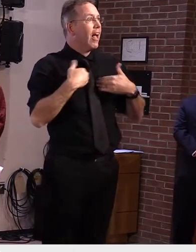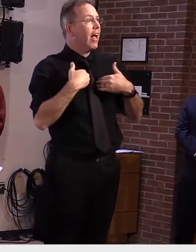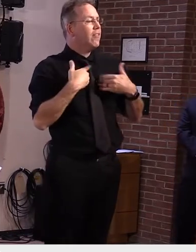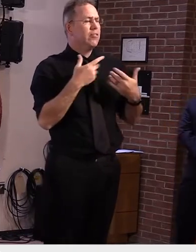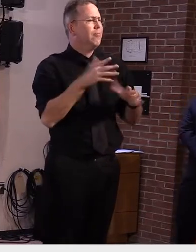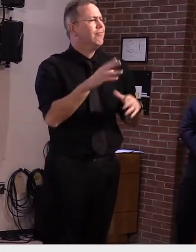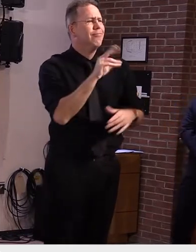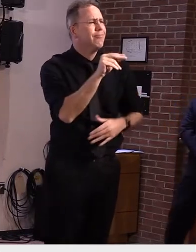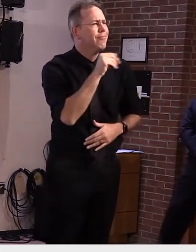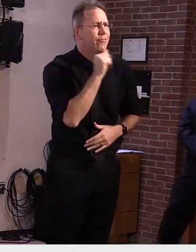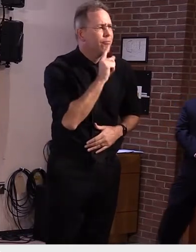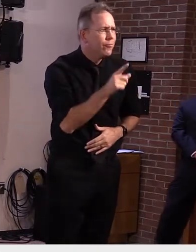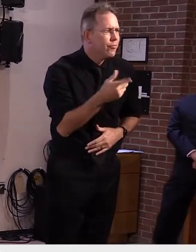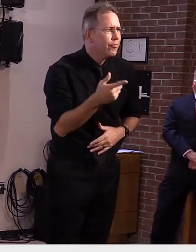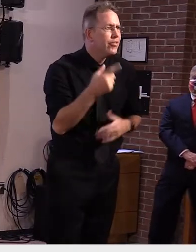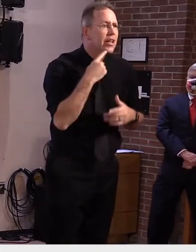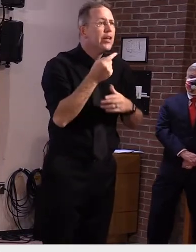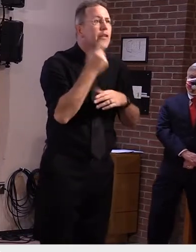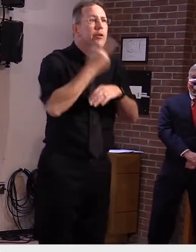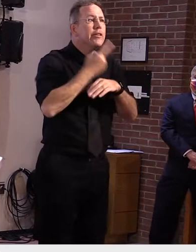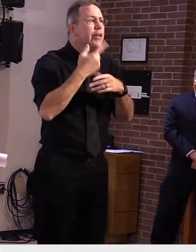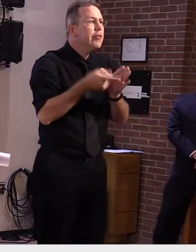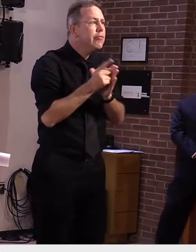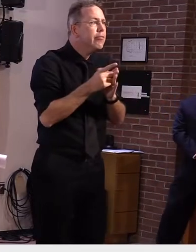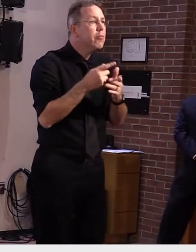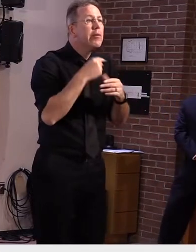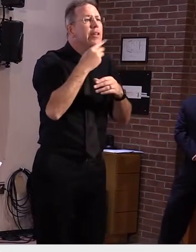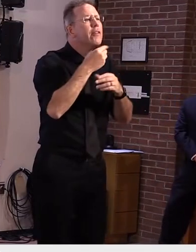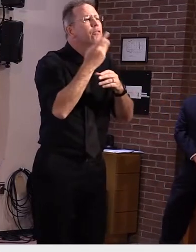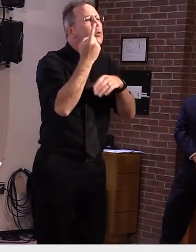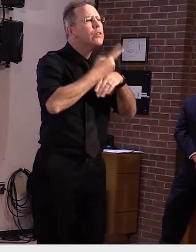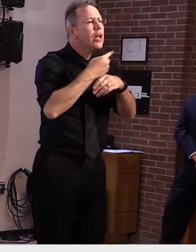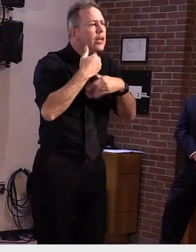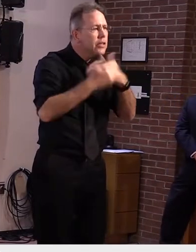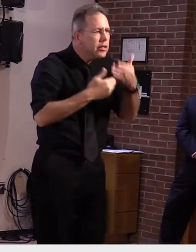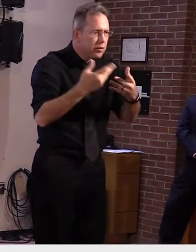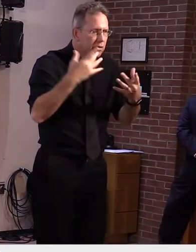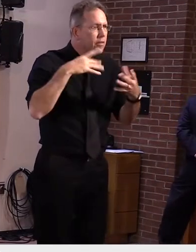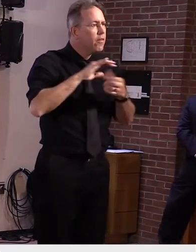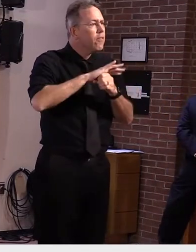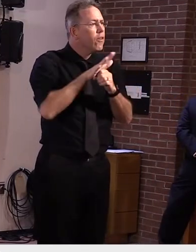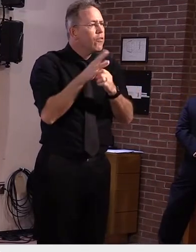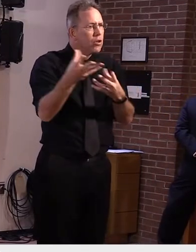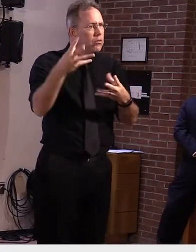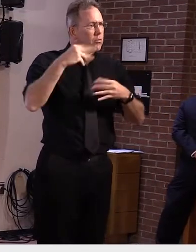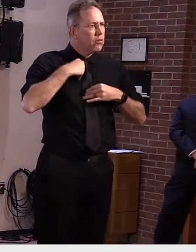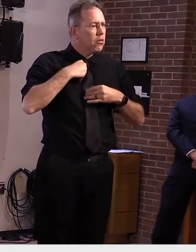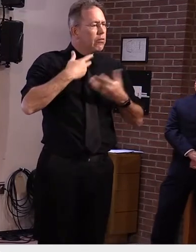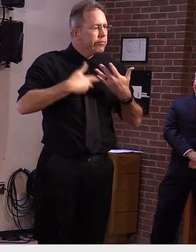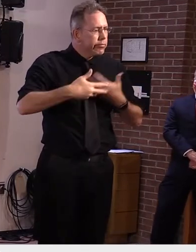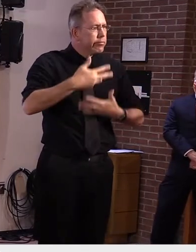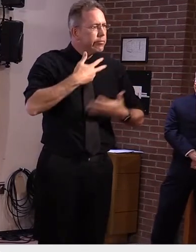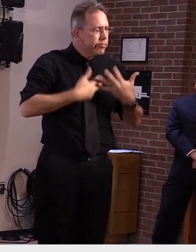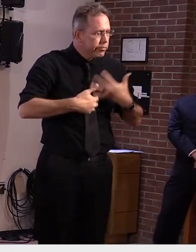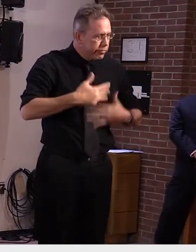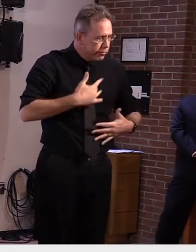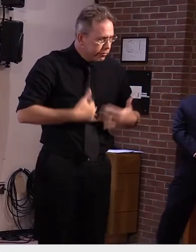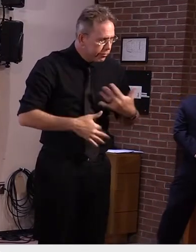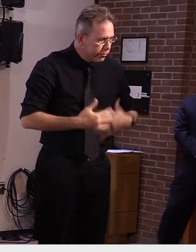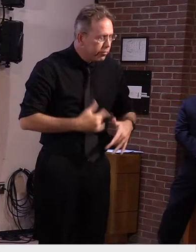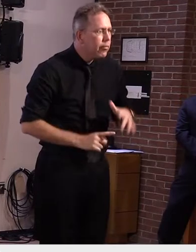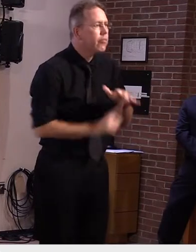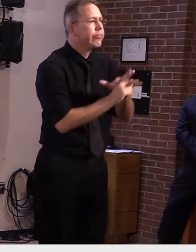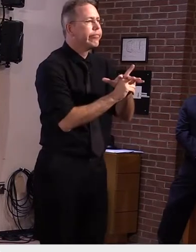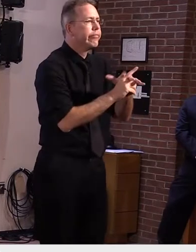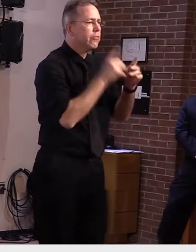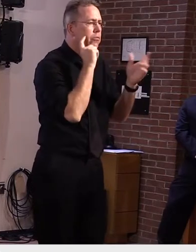time that they were last exposed, for the virus to replicate in their system to the point where a test can detect it. This